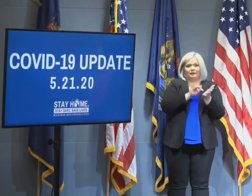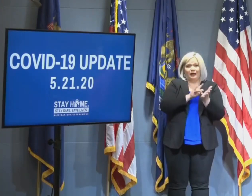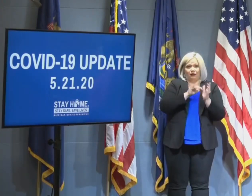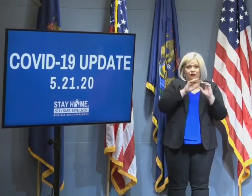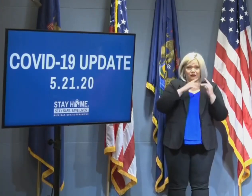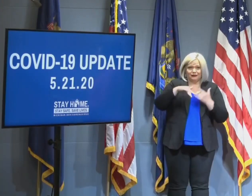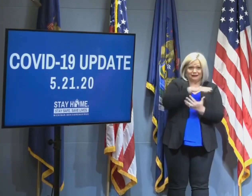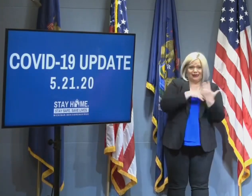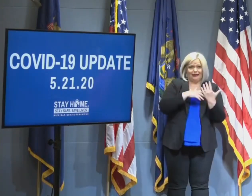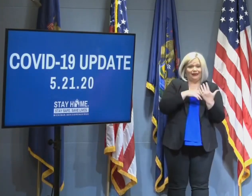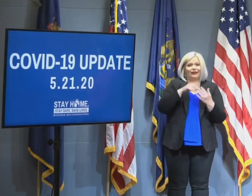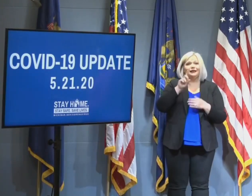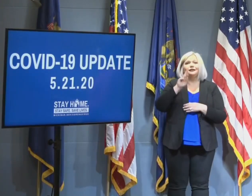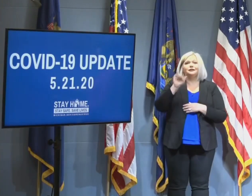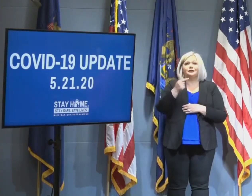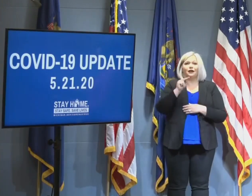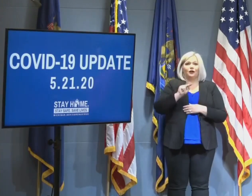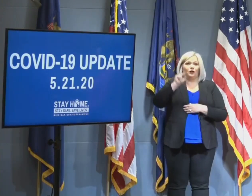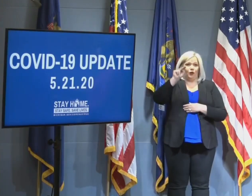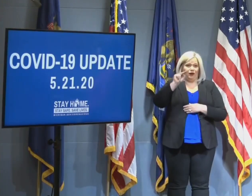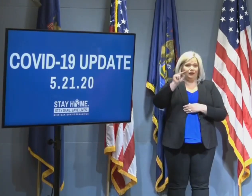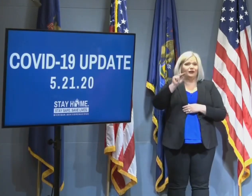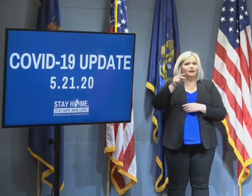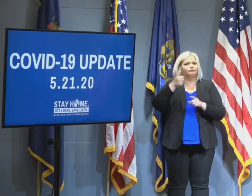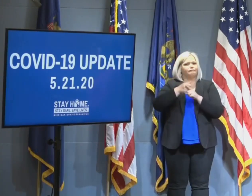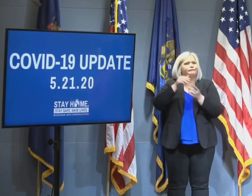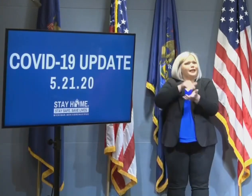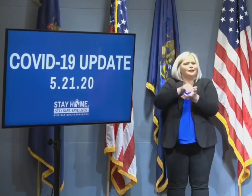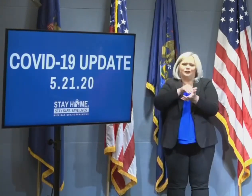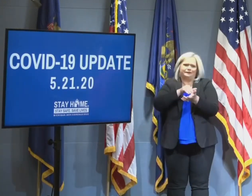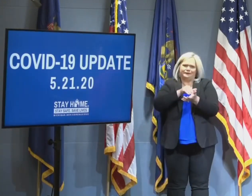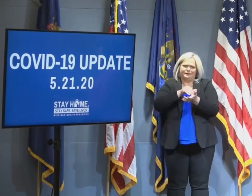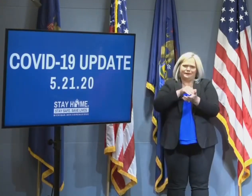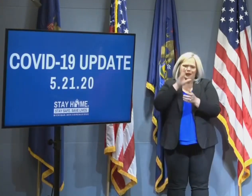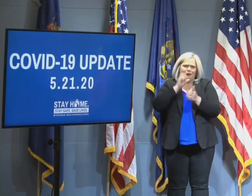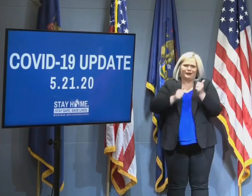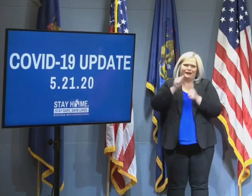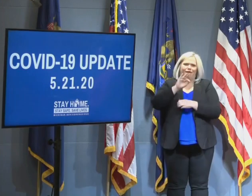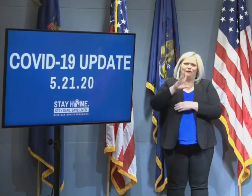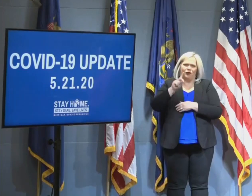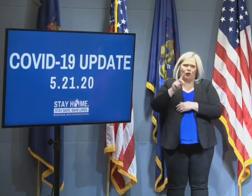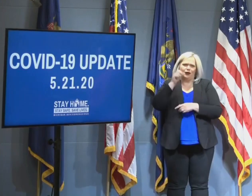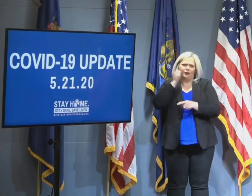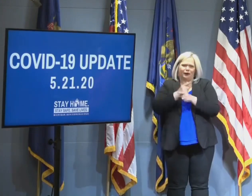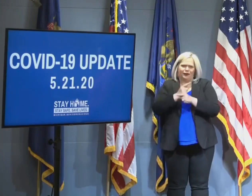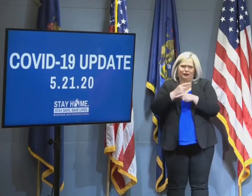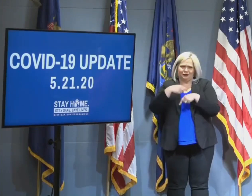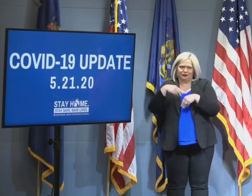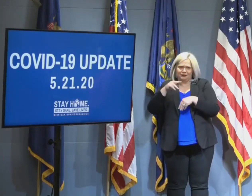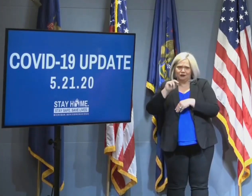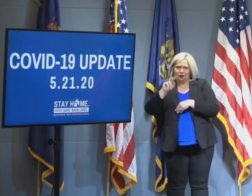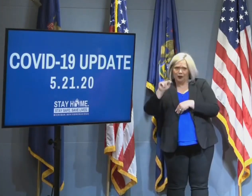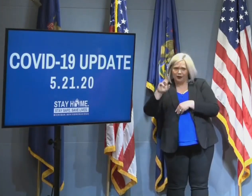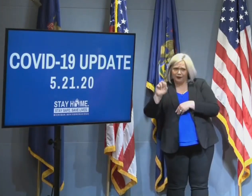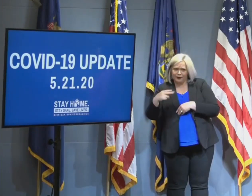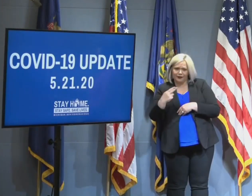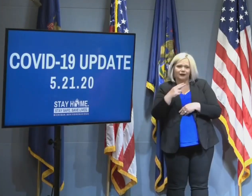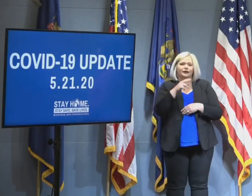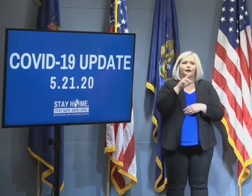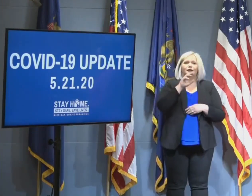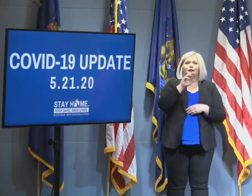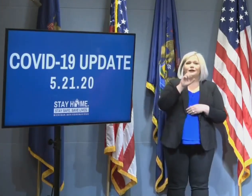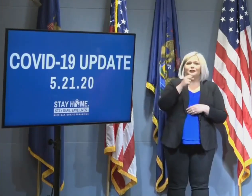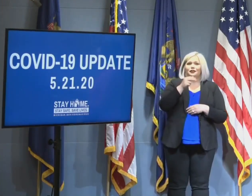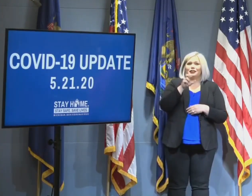who is not a doctor, but he is the president of North Brothers Ford, Ralph Shaheen, the president of Shaheen Chevrolet and Shaheen Cadillac,